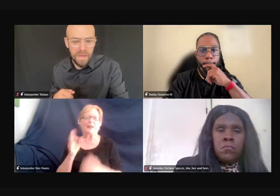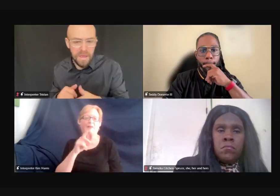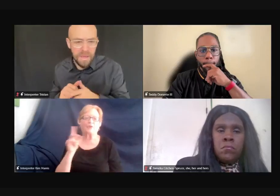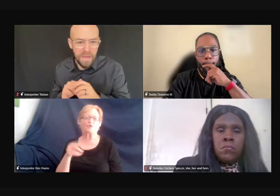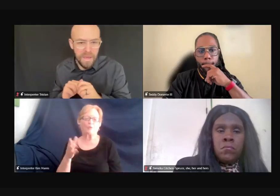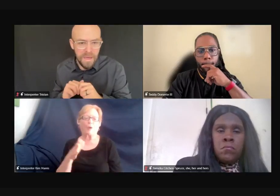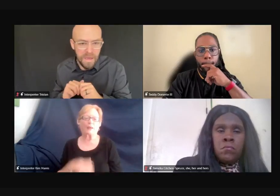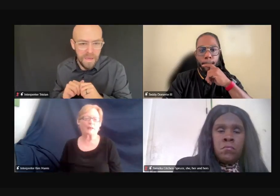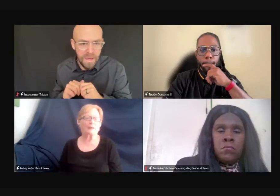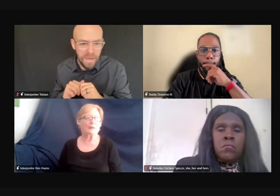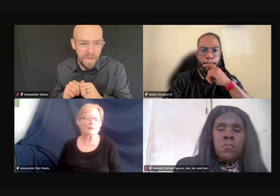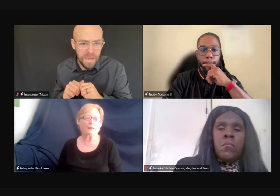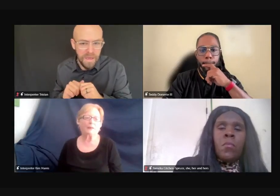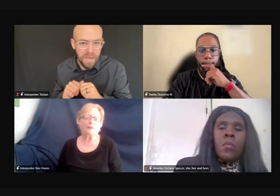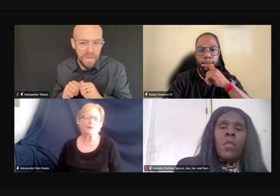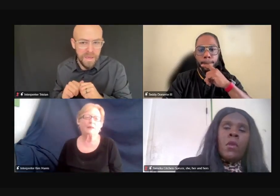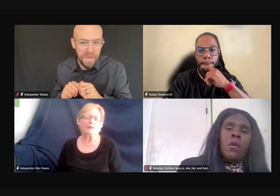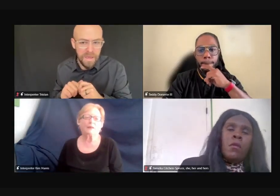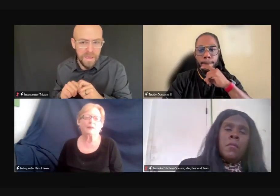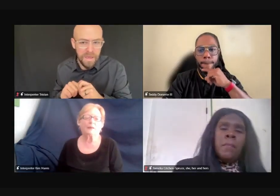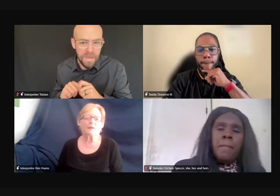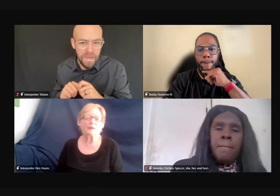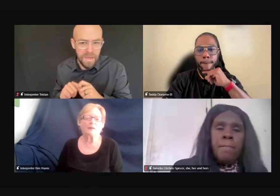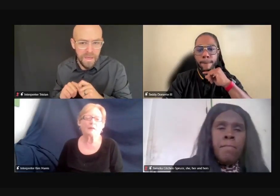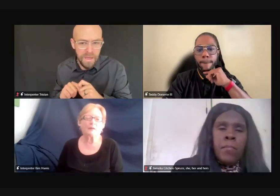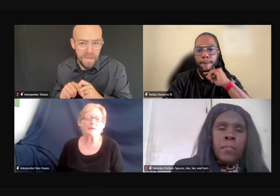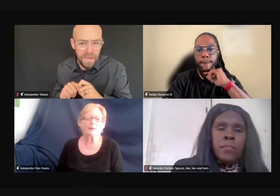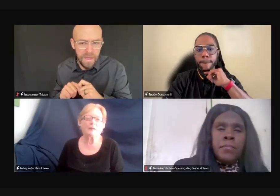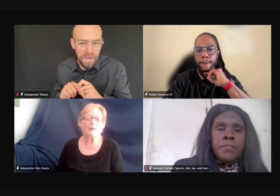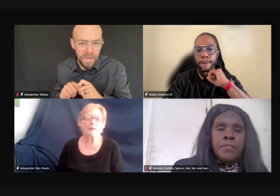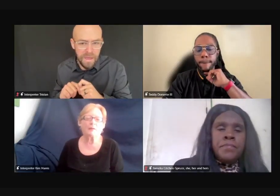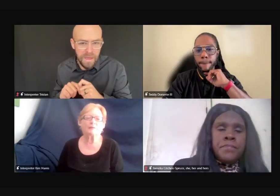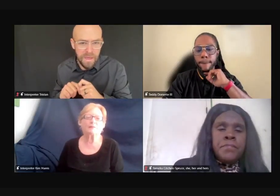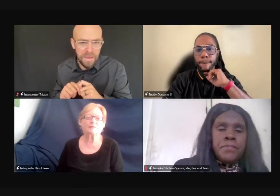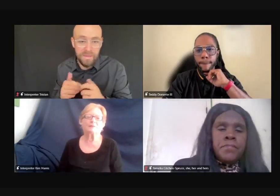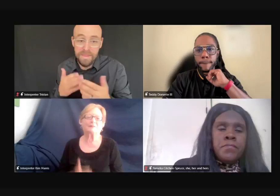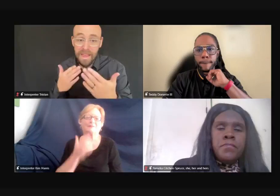I'm done. Thank you very much.